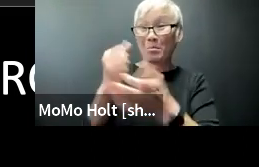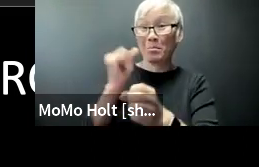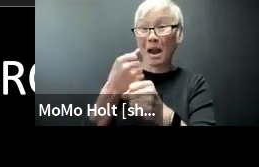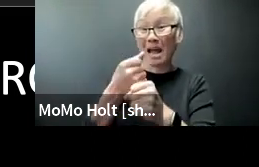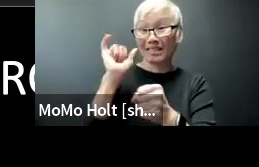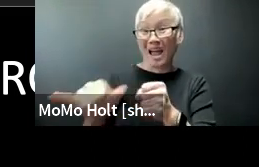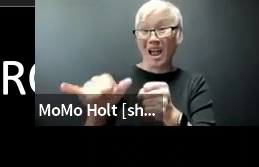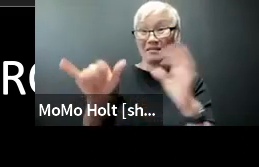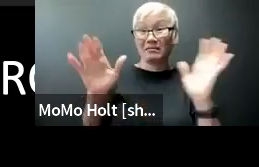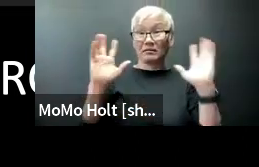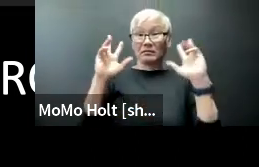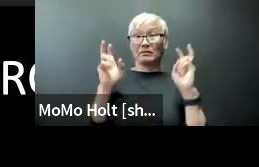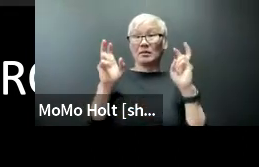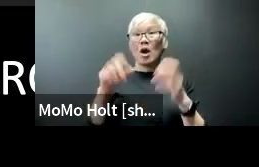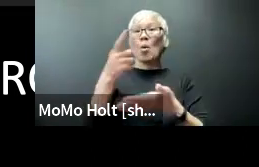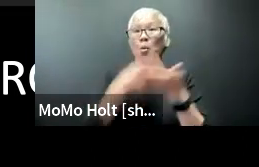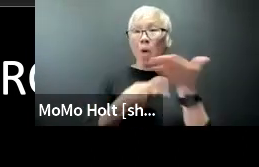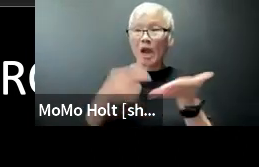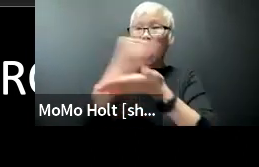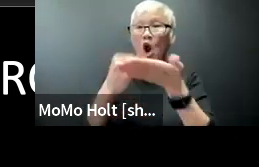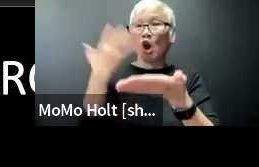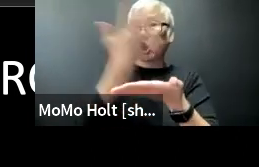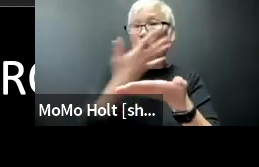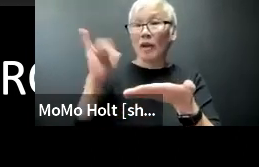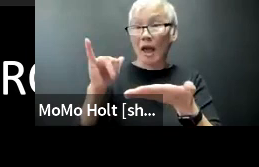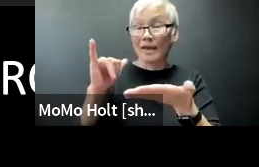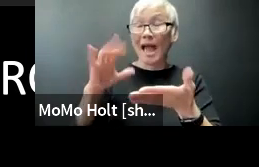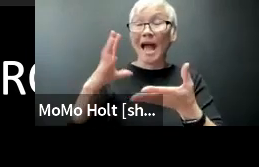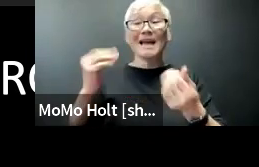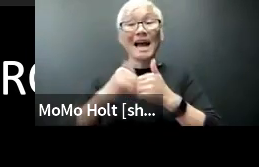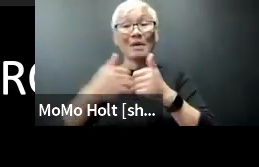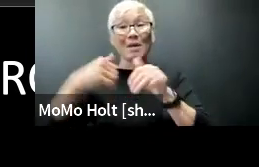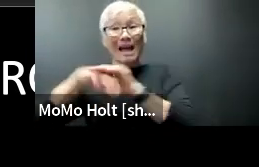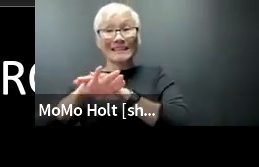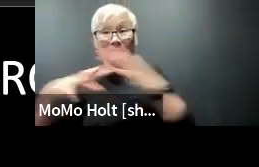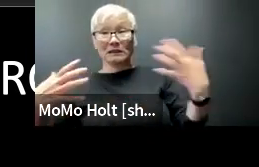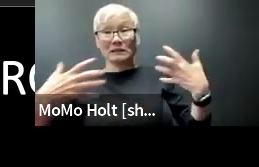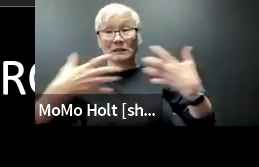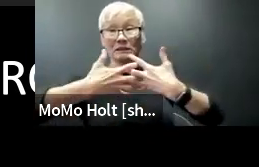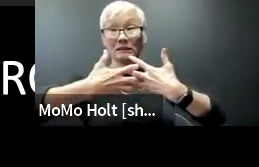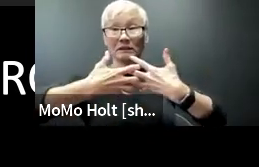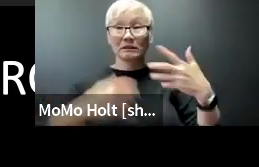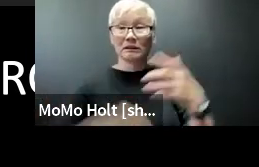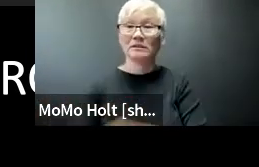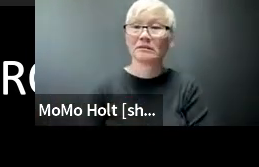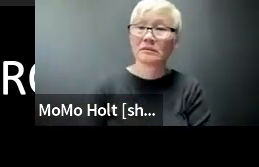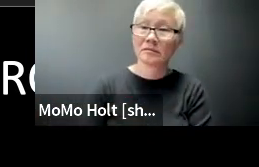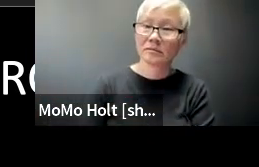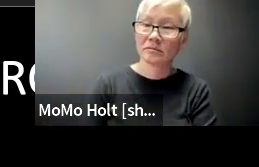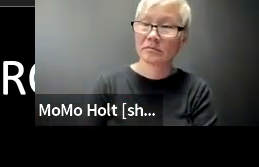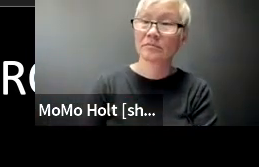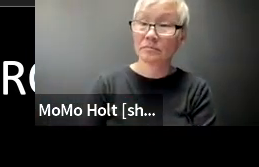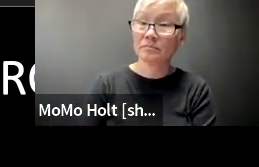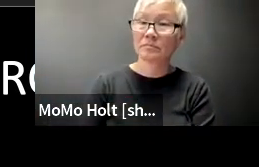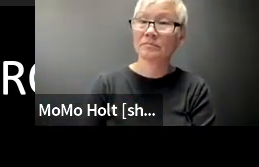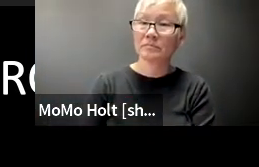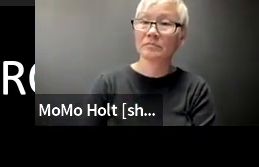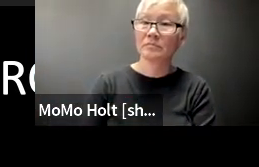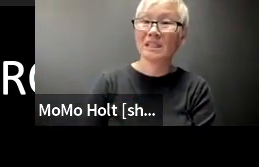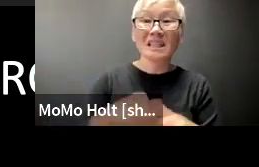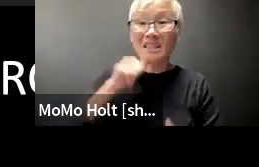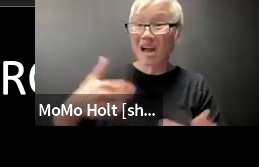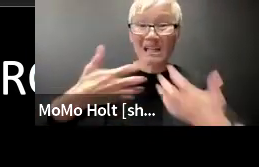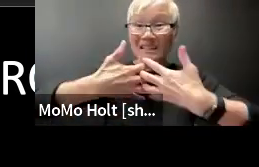we represent all areas we represent should be the ones included in what the aesthetic looks like and how the accessibility